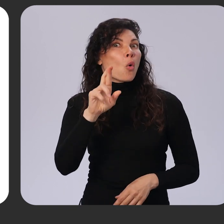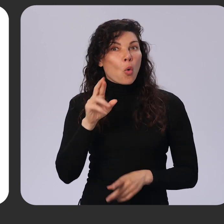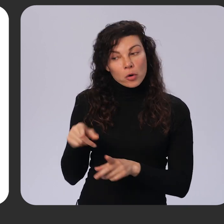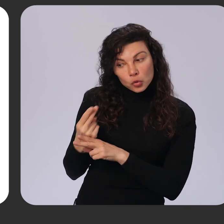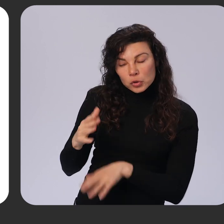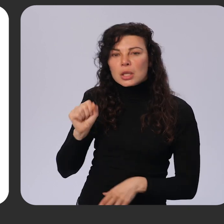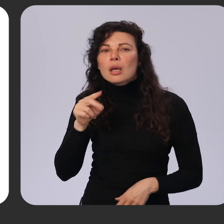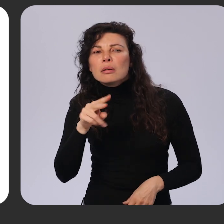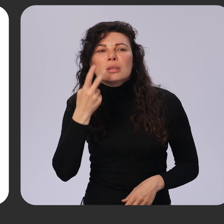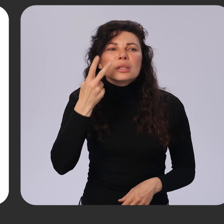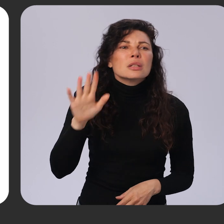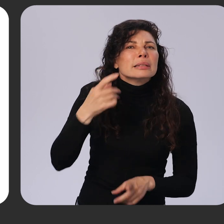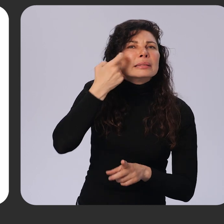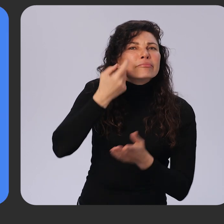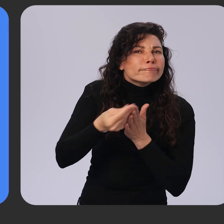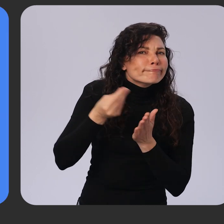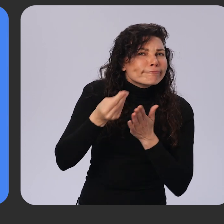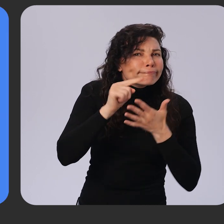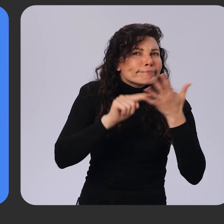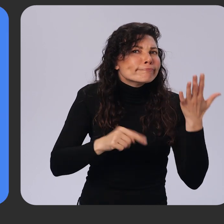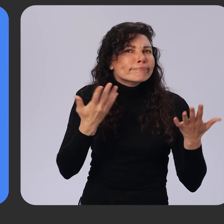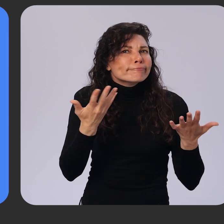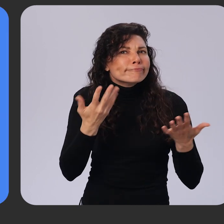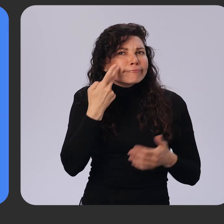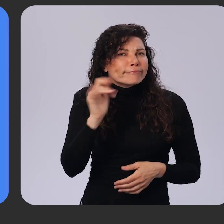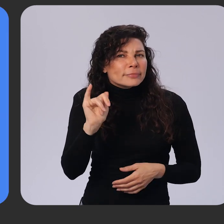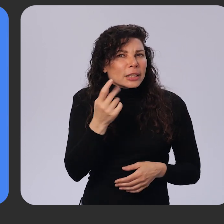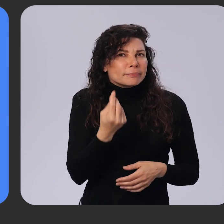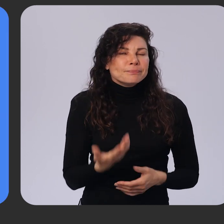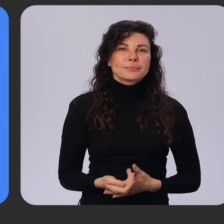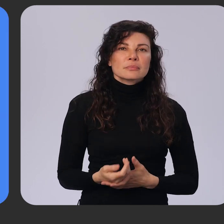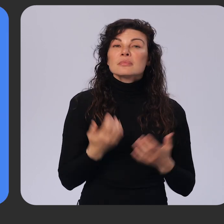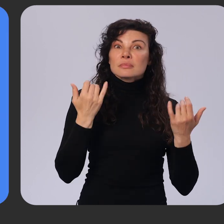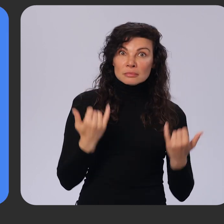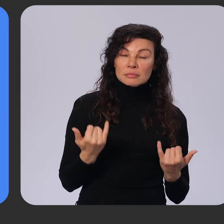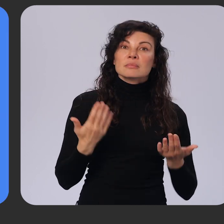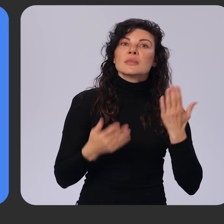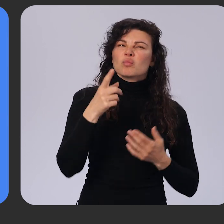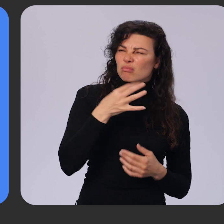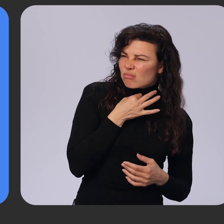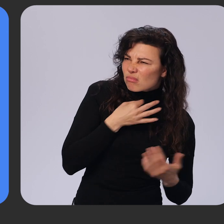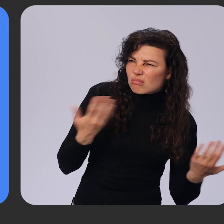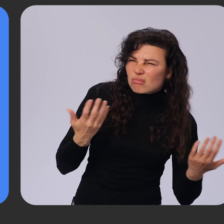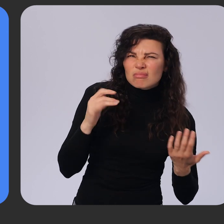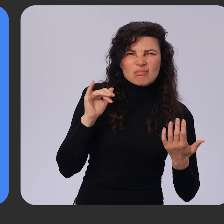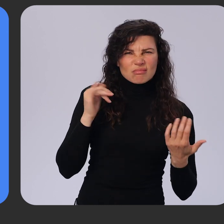most recent virtual card transaction. Now, you're probably wondering, what does all of this mean for developers?